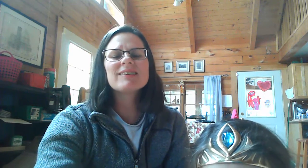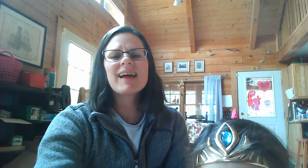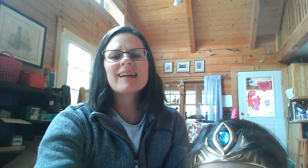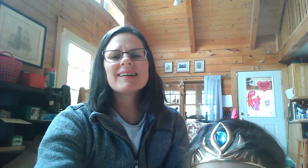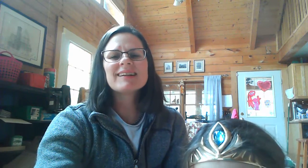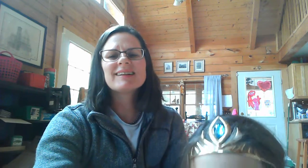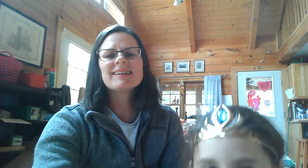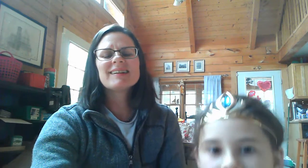day.